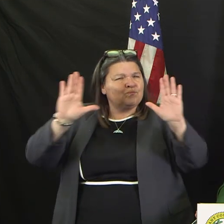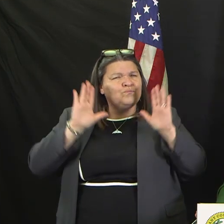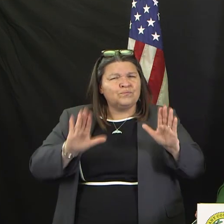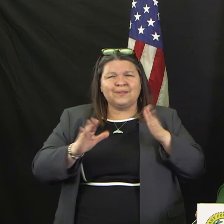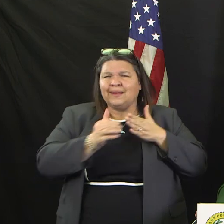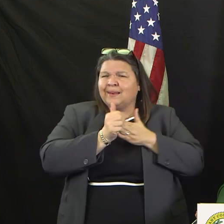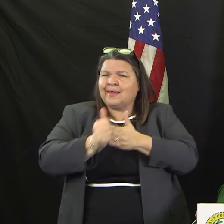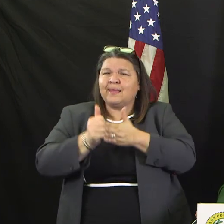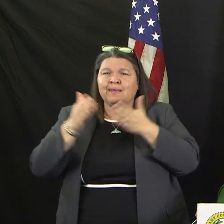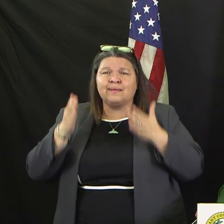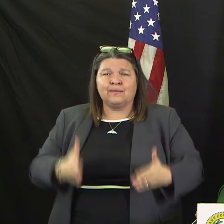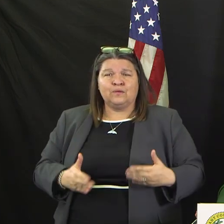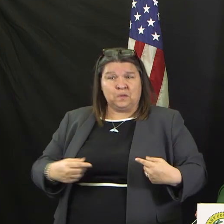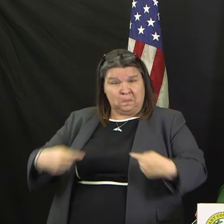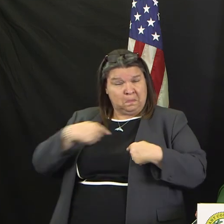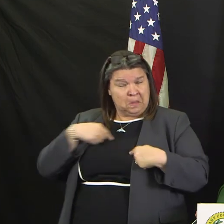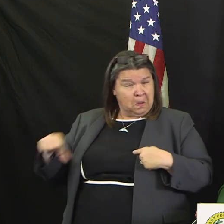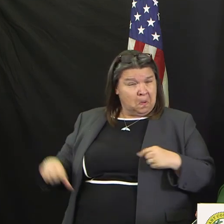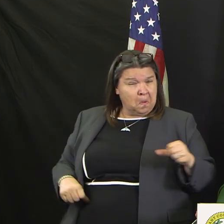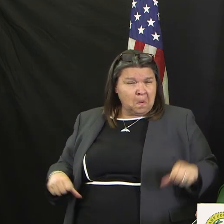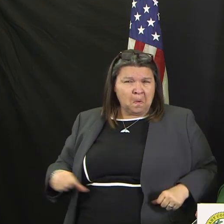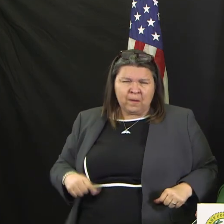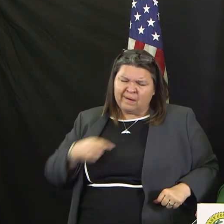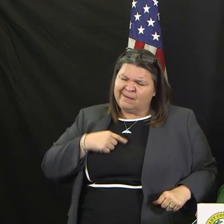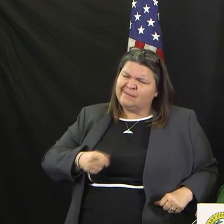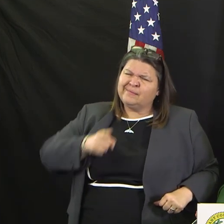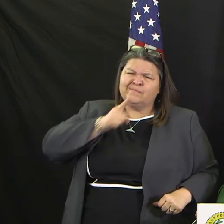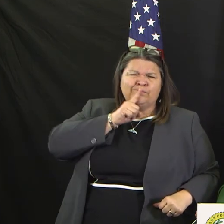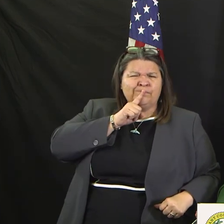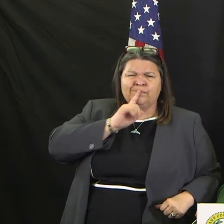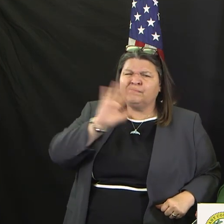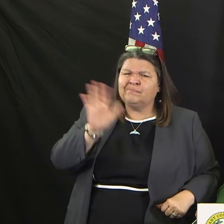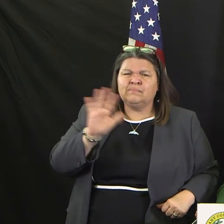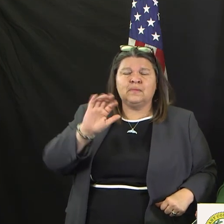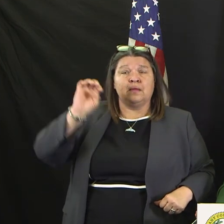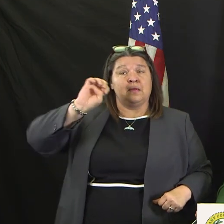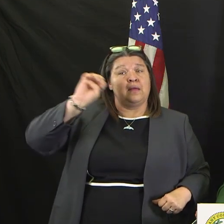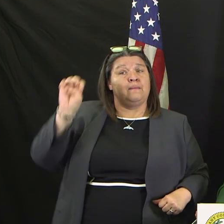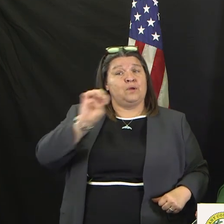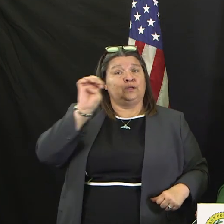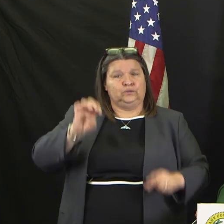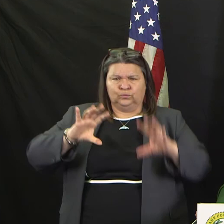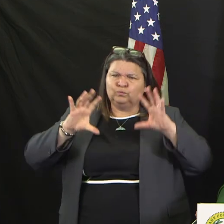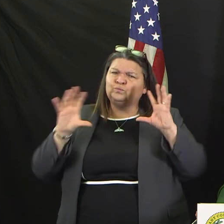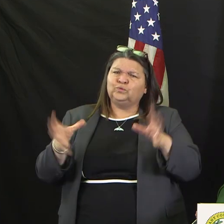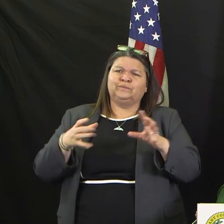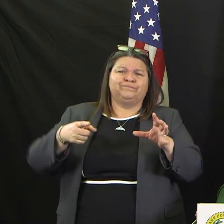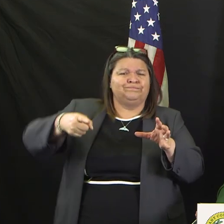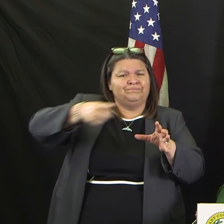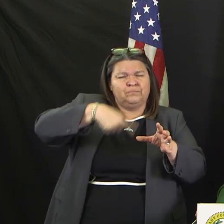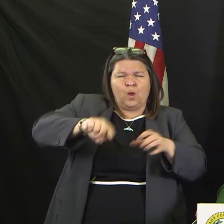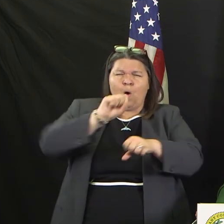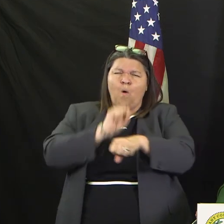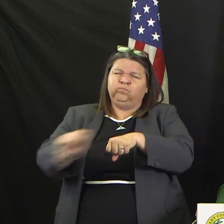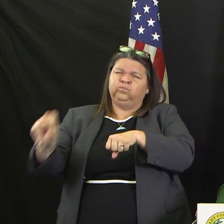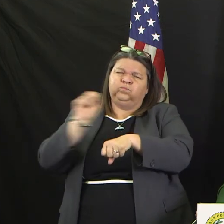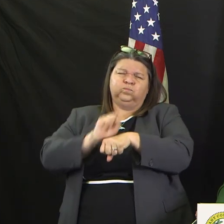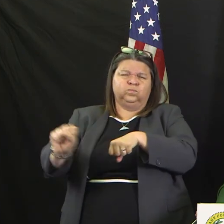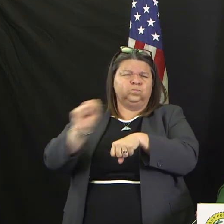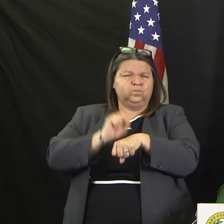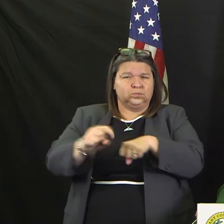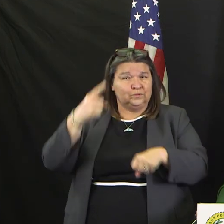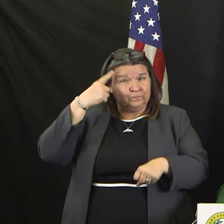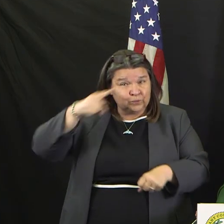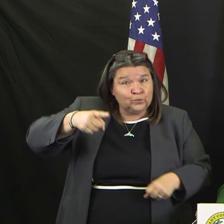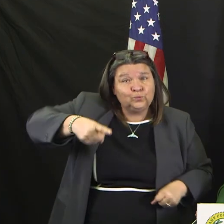team here at your emergency operations center and the department heads who are working diligently to make it easier and less